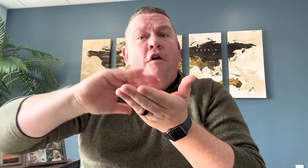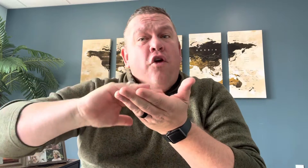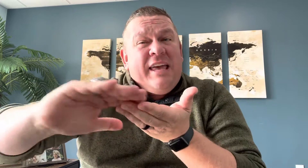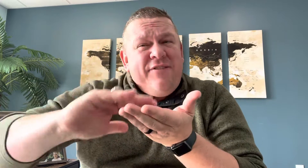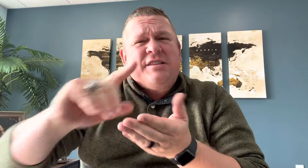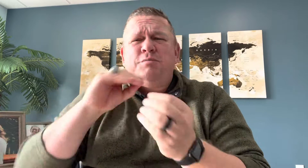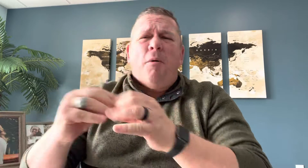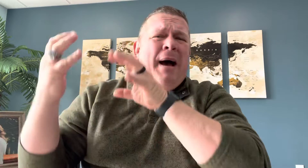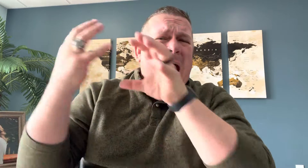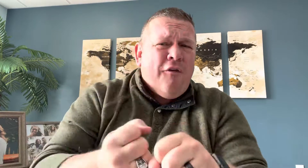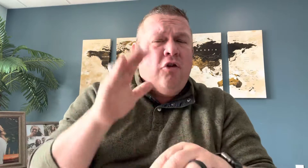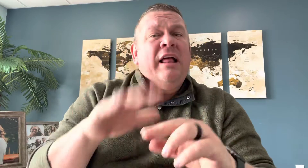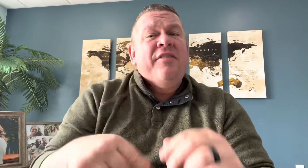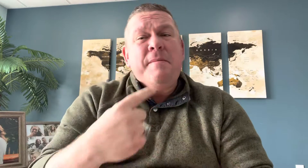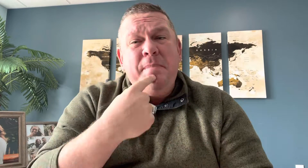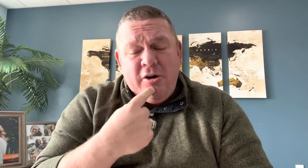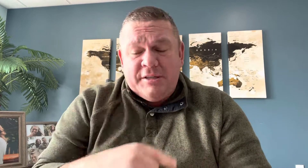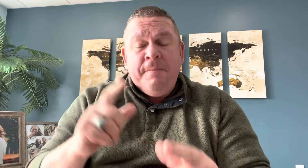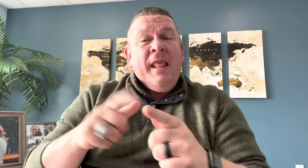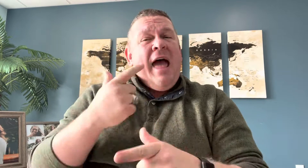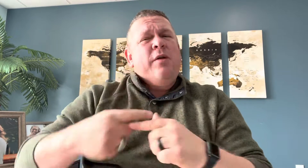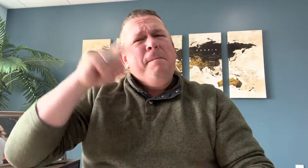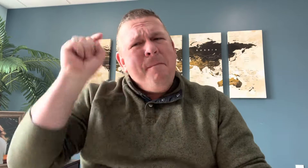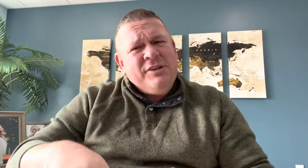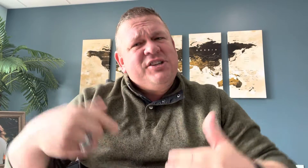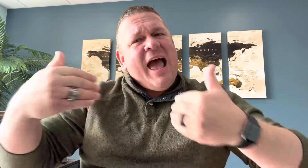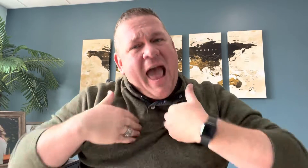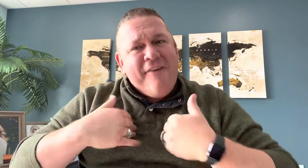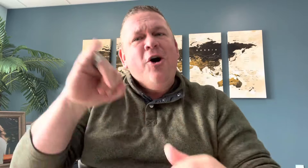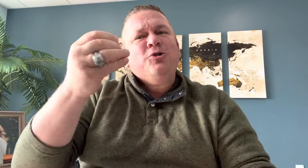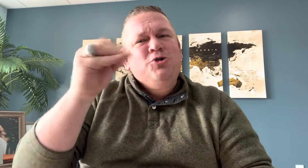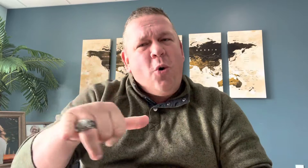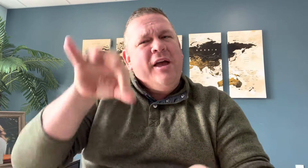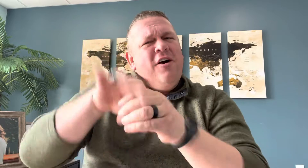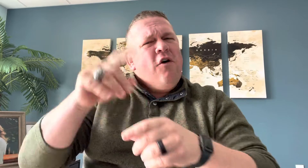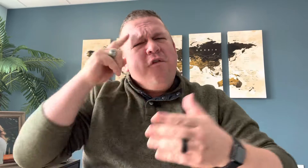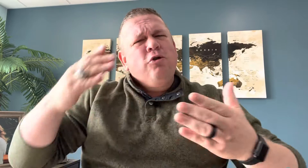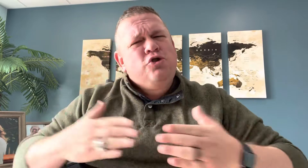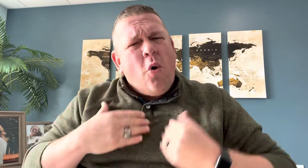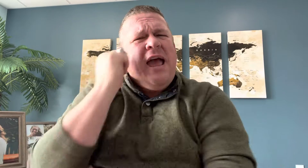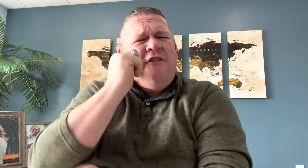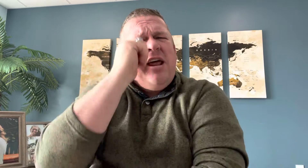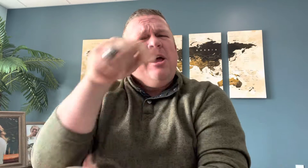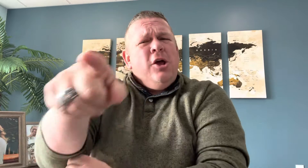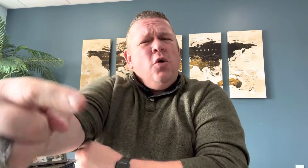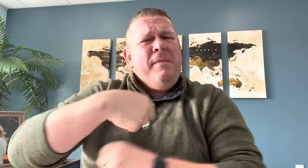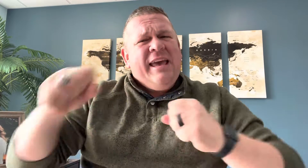Forgiveness is more powerful than bitterness. And then we must have joy. Vote for joy every day. You and me can